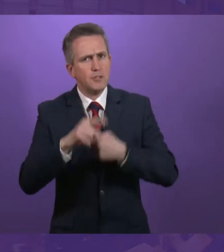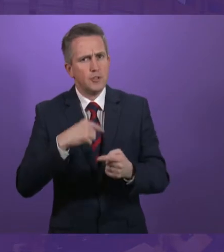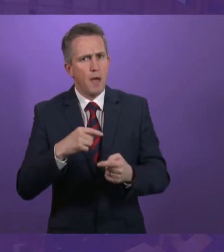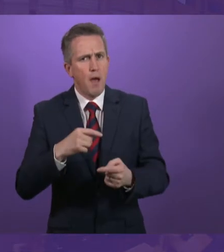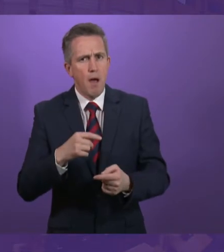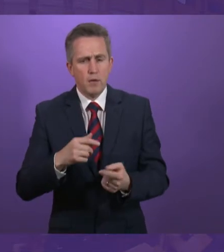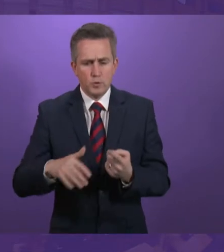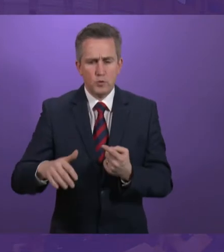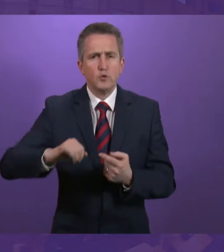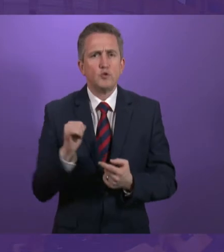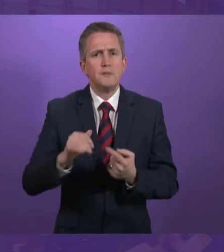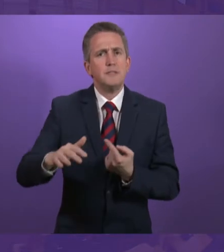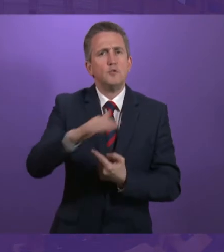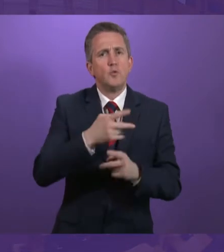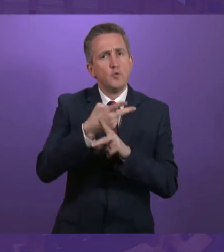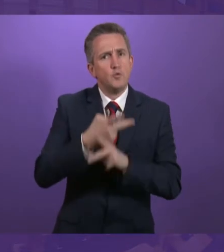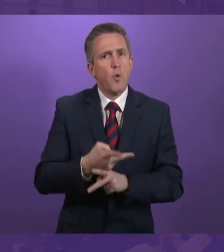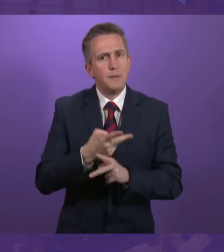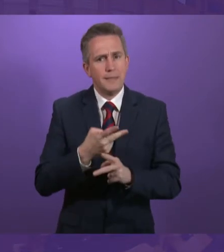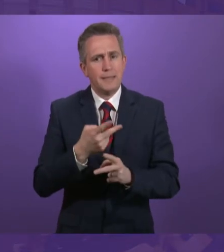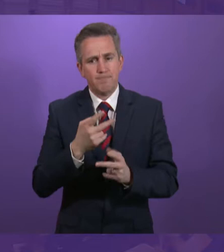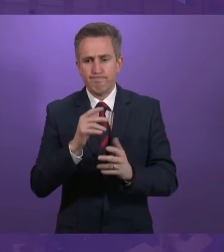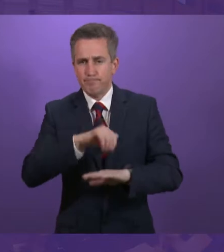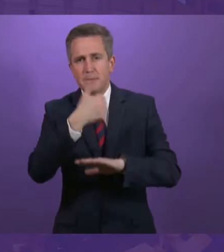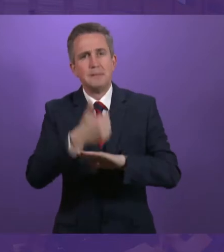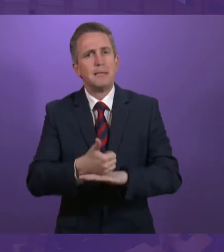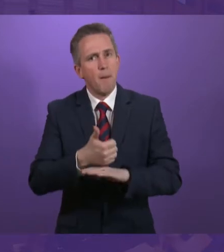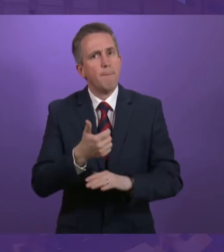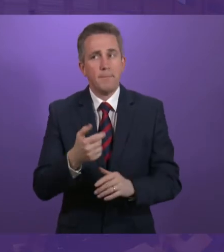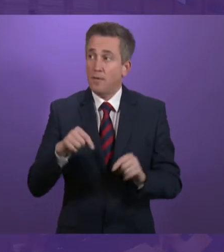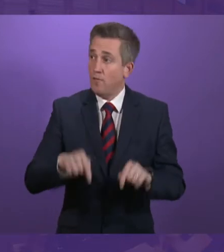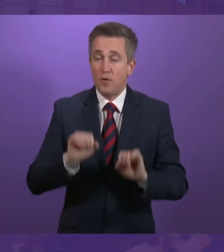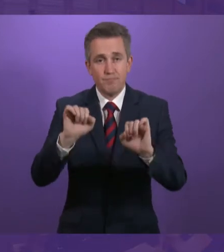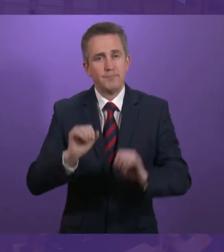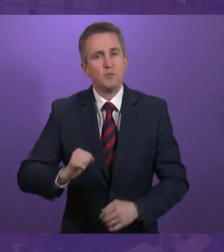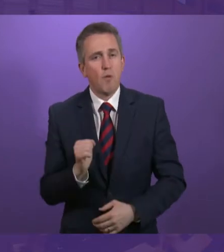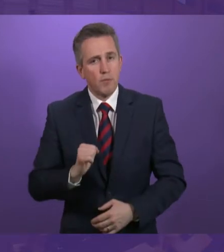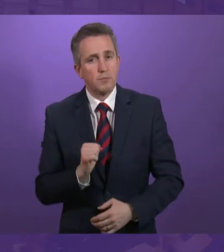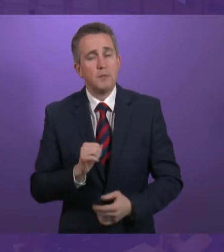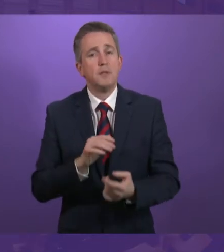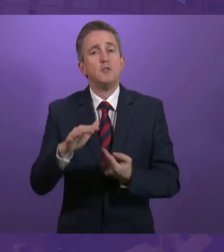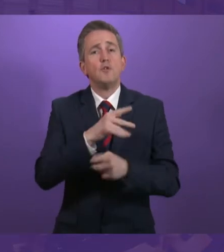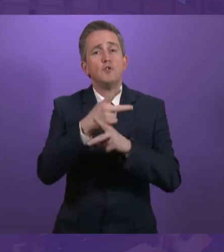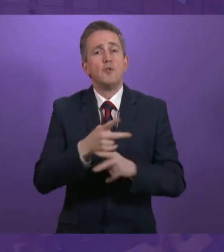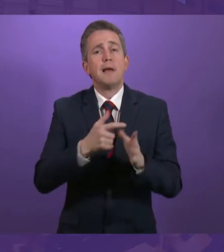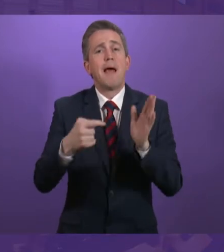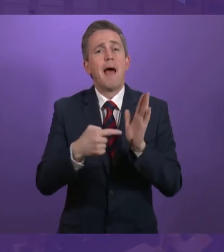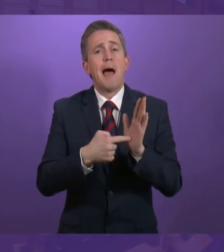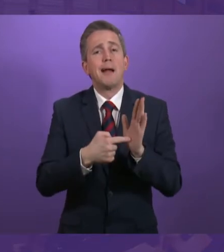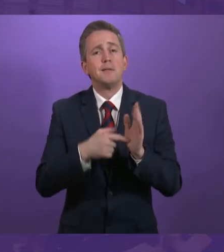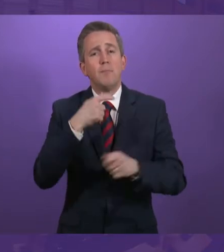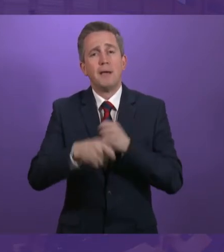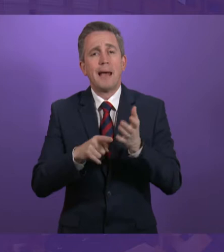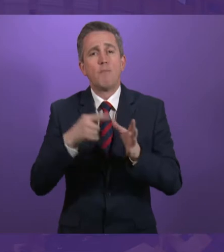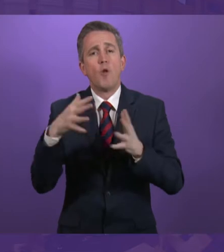Social Security and we started to build a new public service for Scotland. The Social Security Scotland Act passed into law last June.